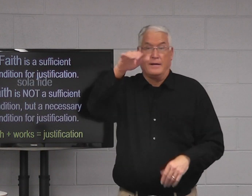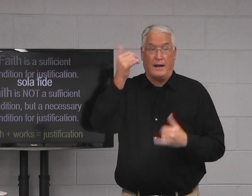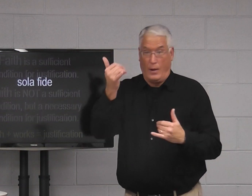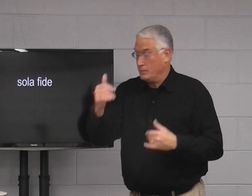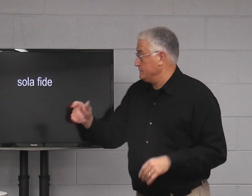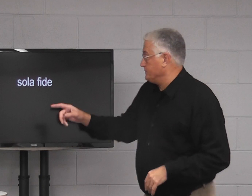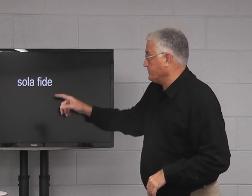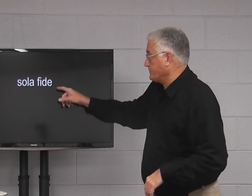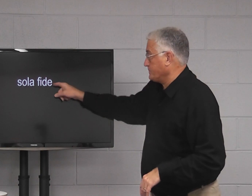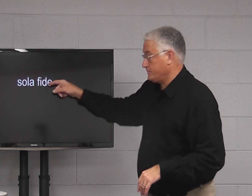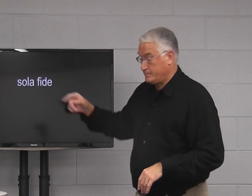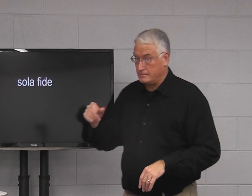So now,